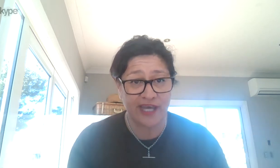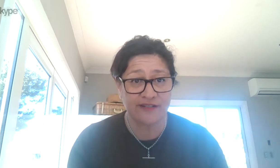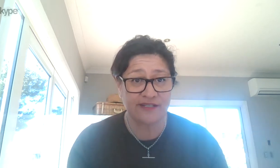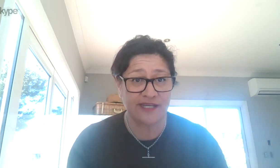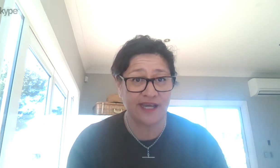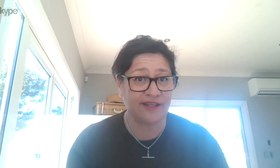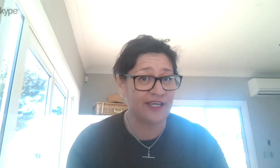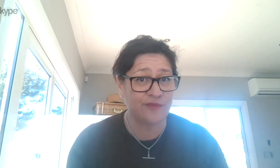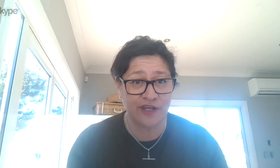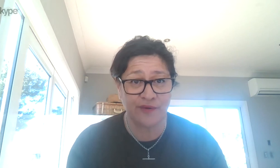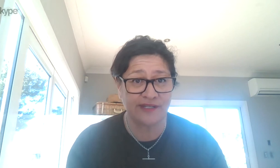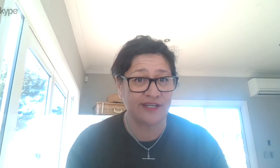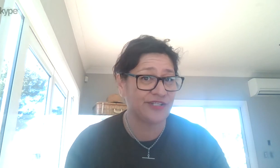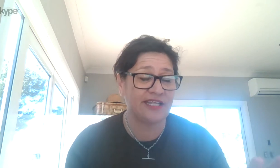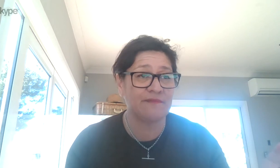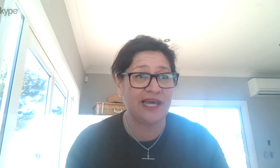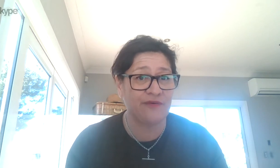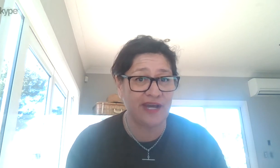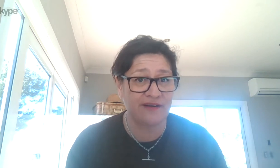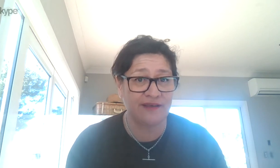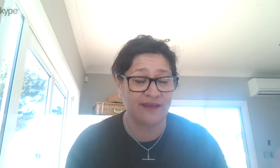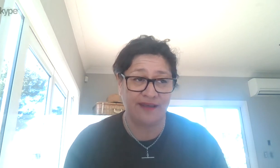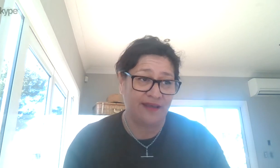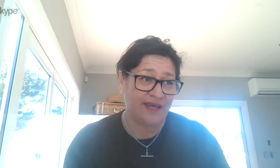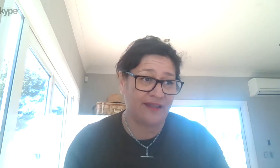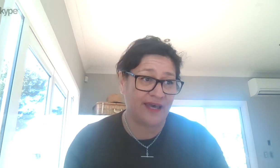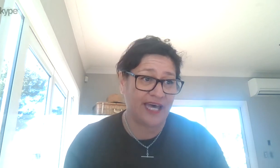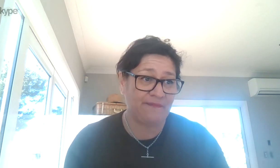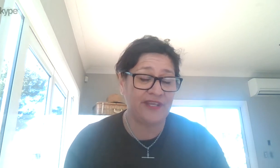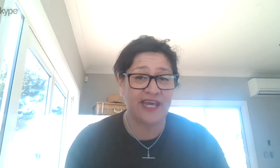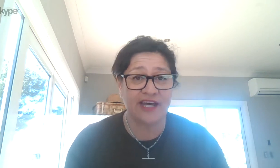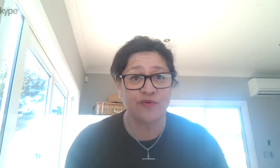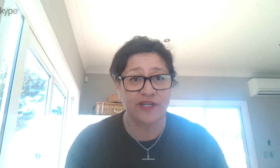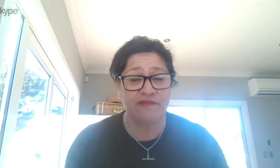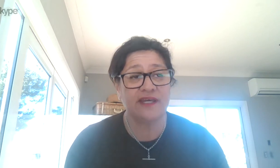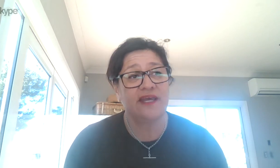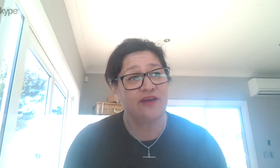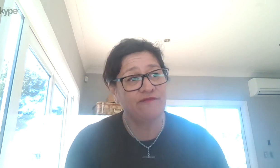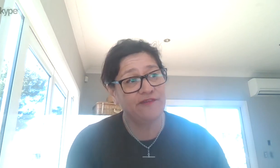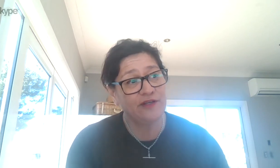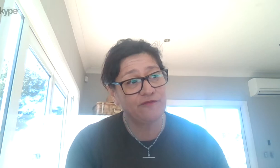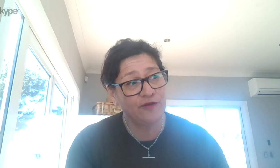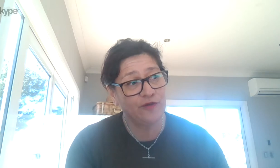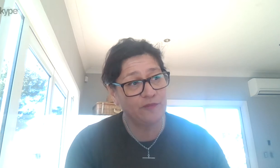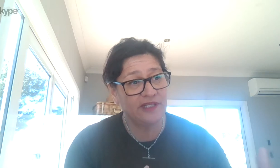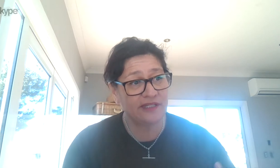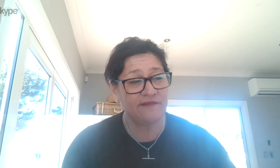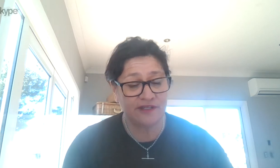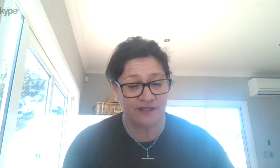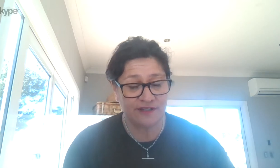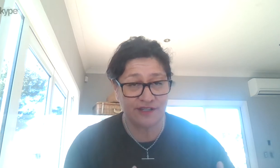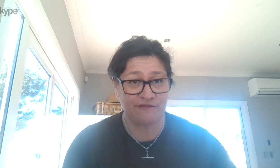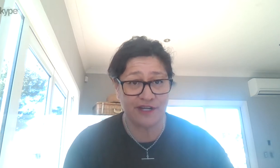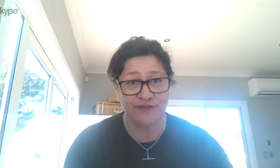still look out to see how the kids were going, could see them playing around in the yard or whatever. Her food would be